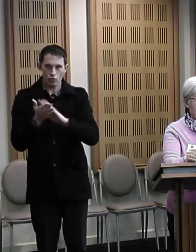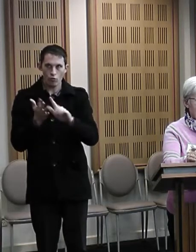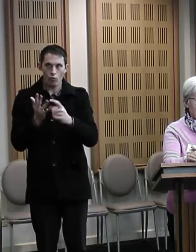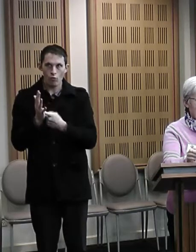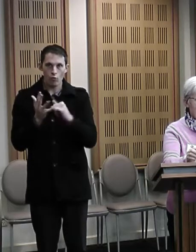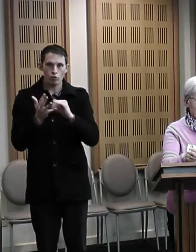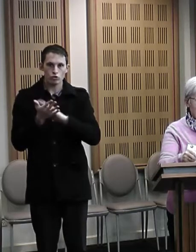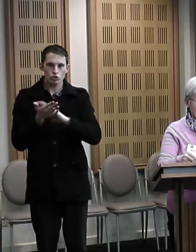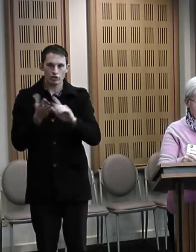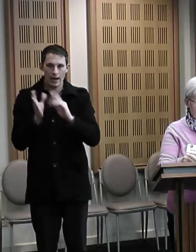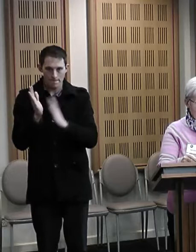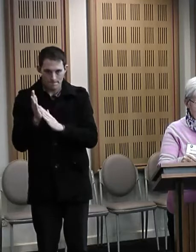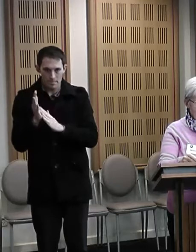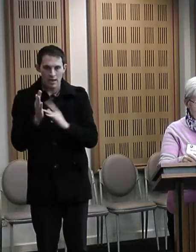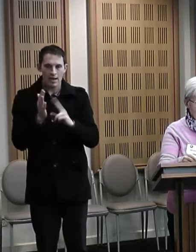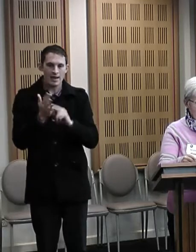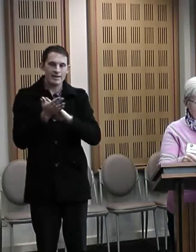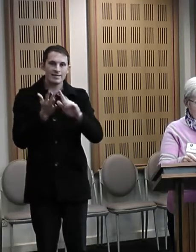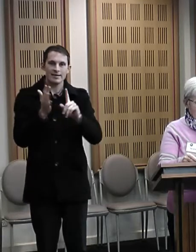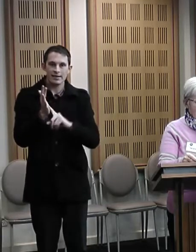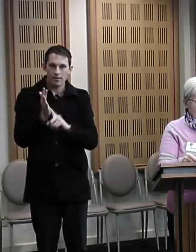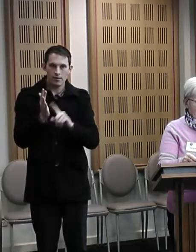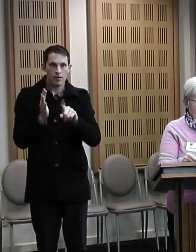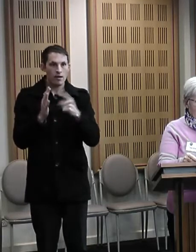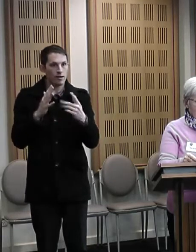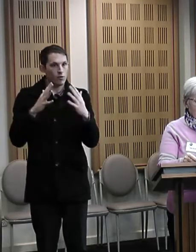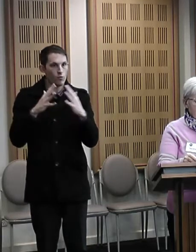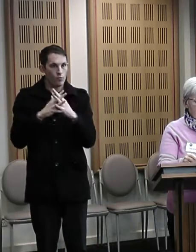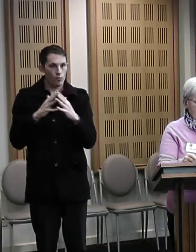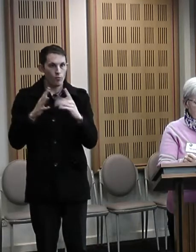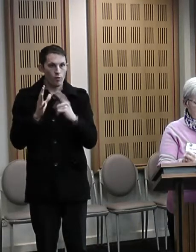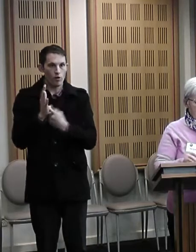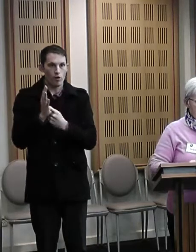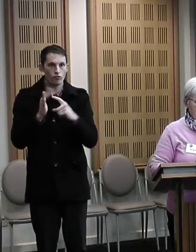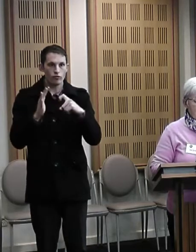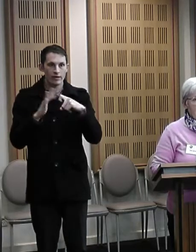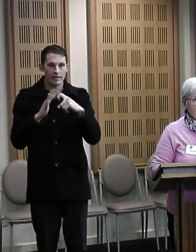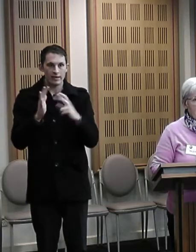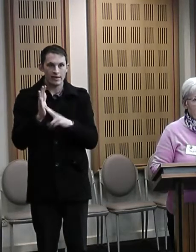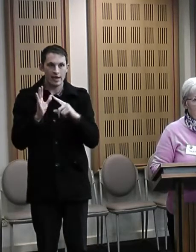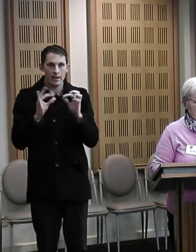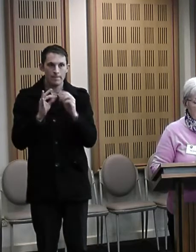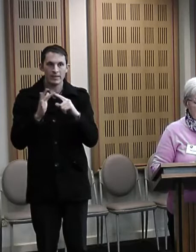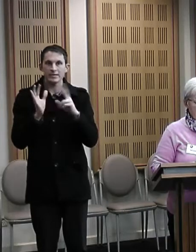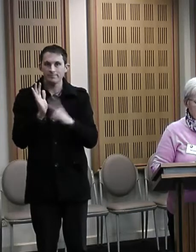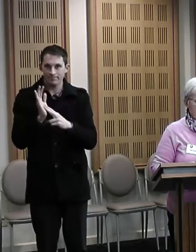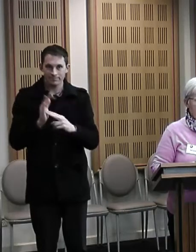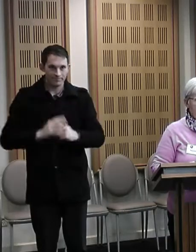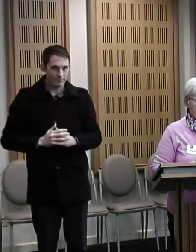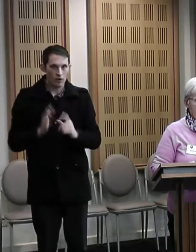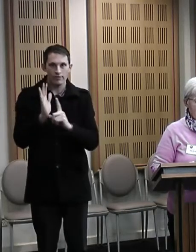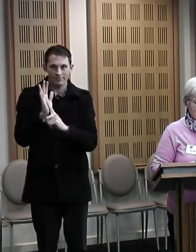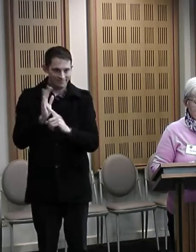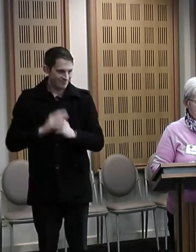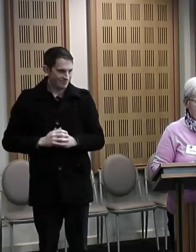visited some of those places. The only really practical way to get to the Wimmera is by